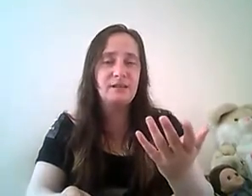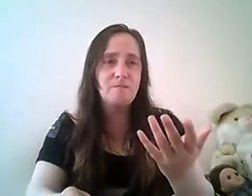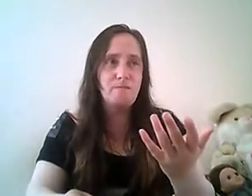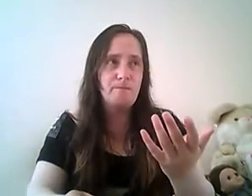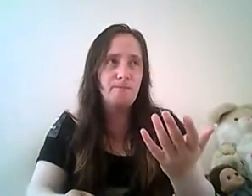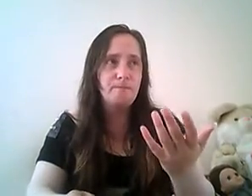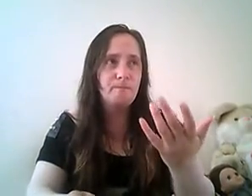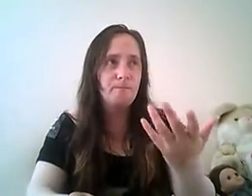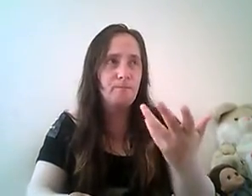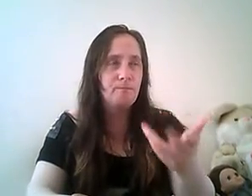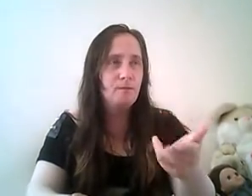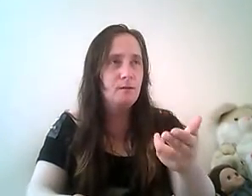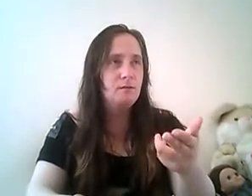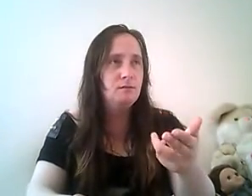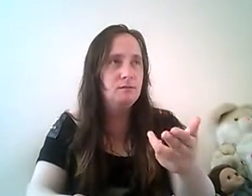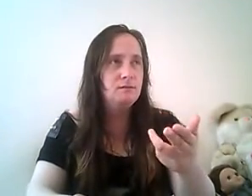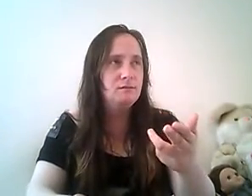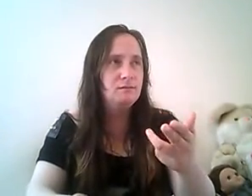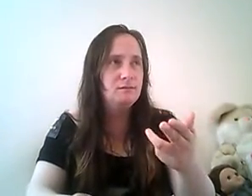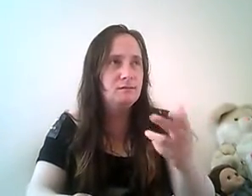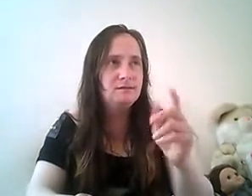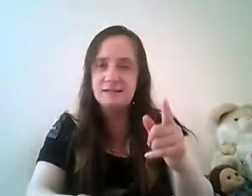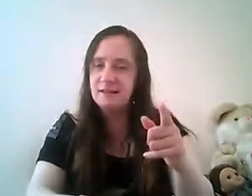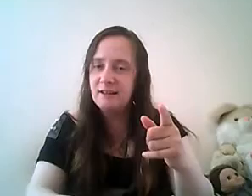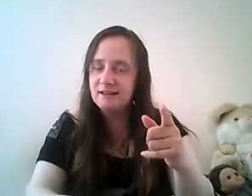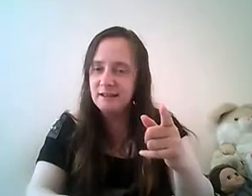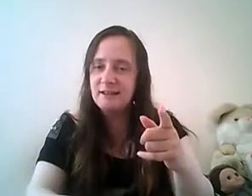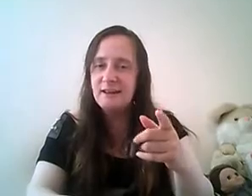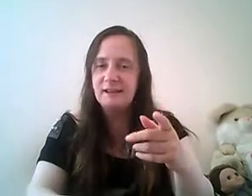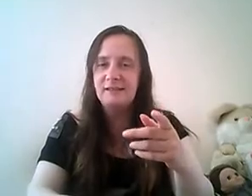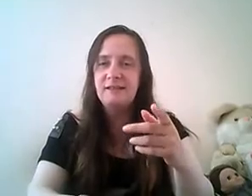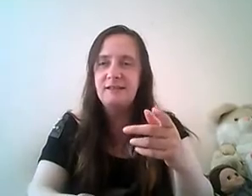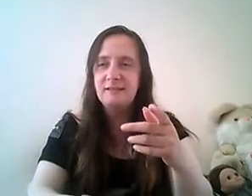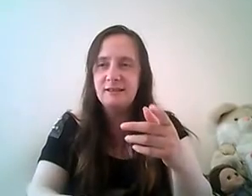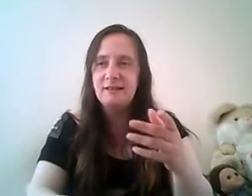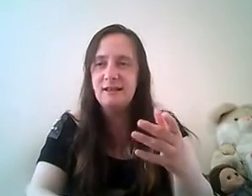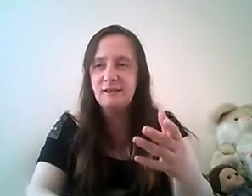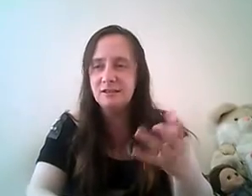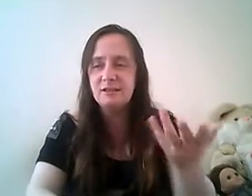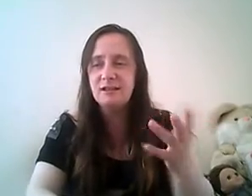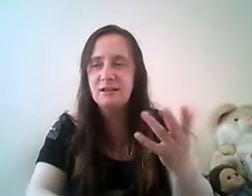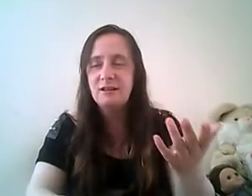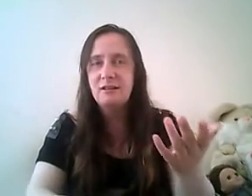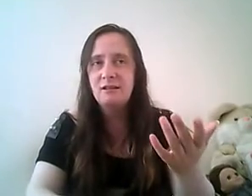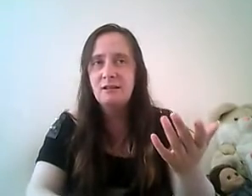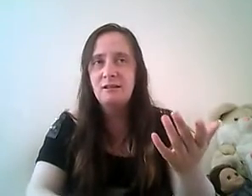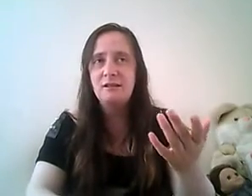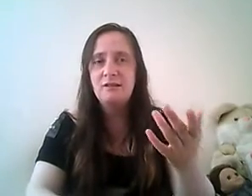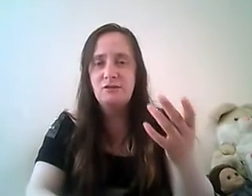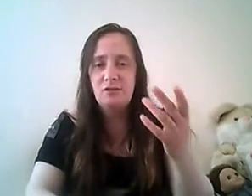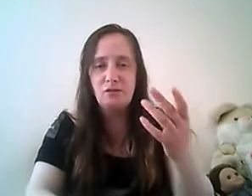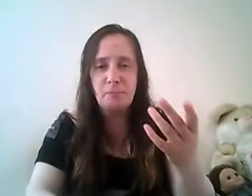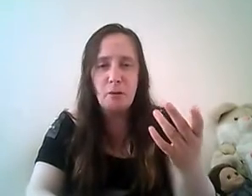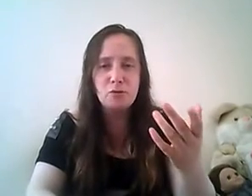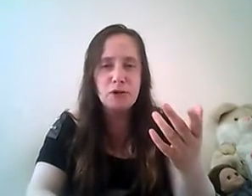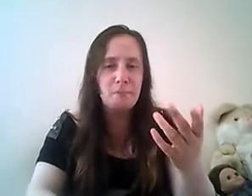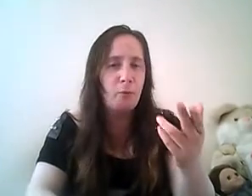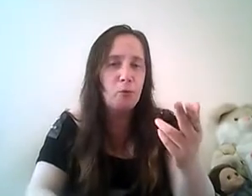sid sidney aye sid sidney no sid to use her powers at a bowling